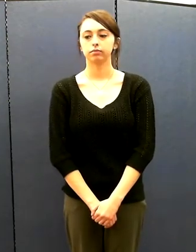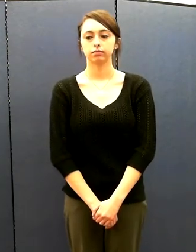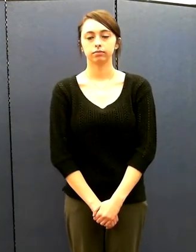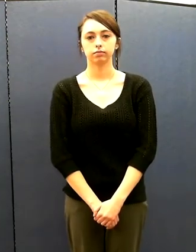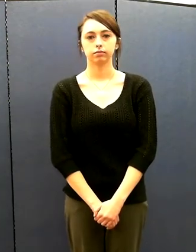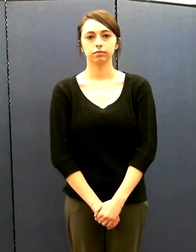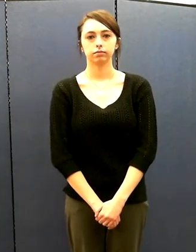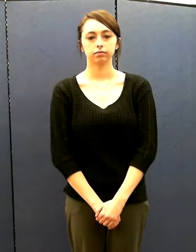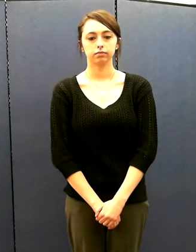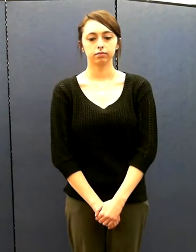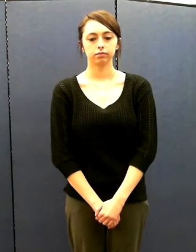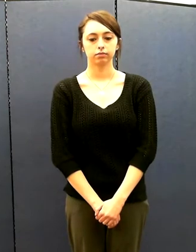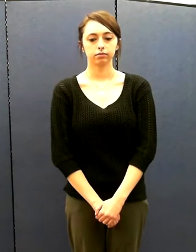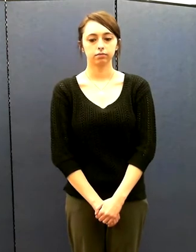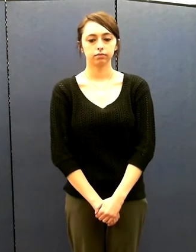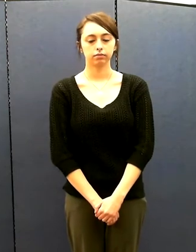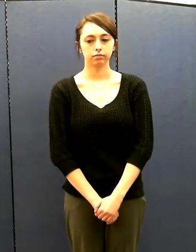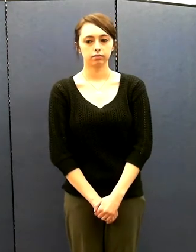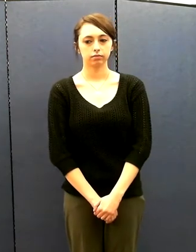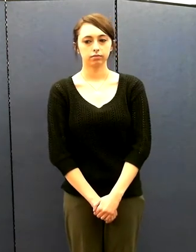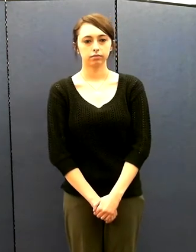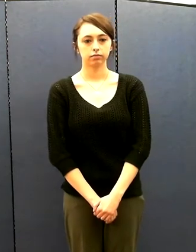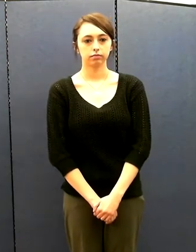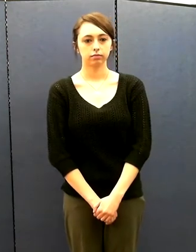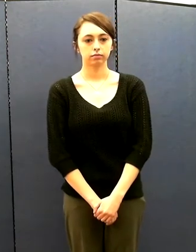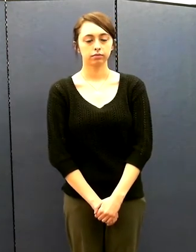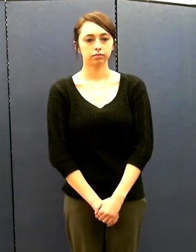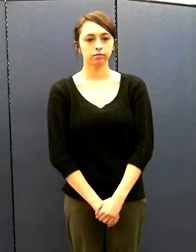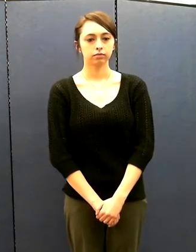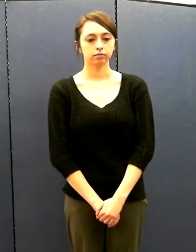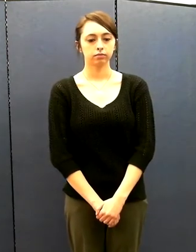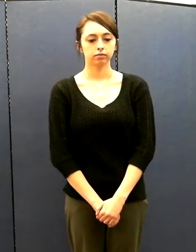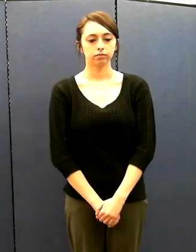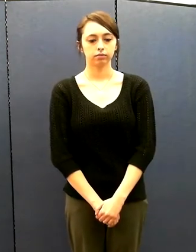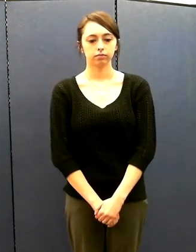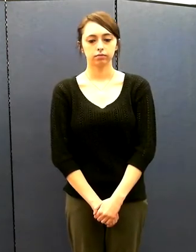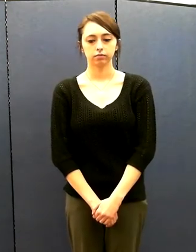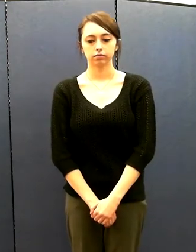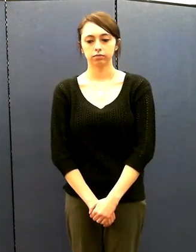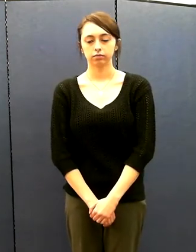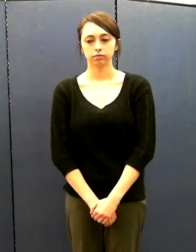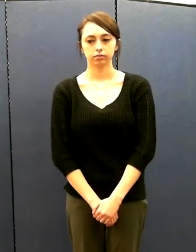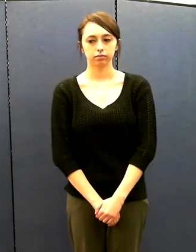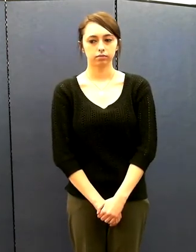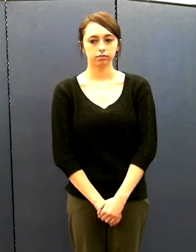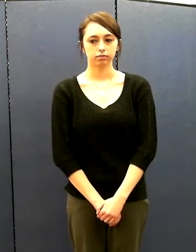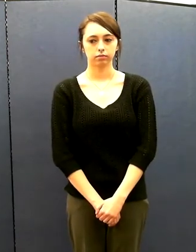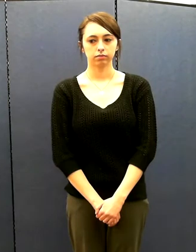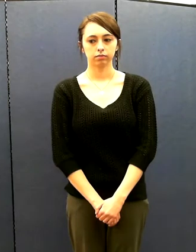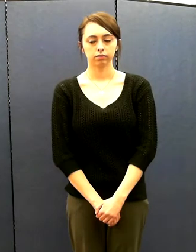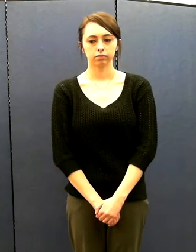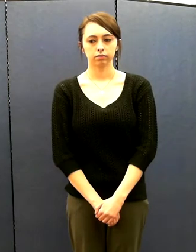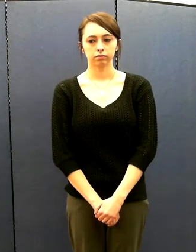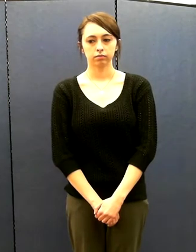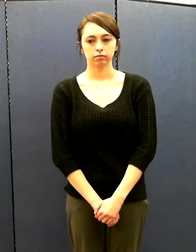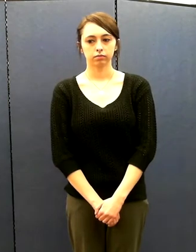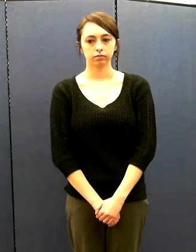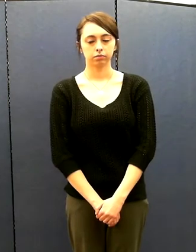Beginner motorcycles are offered for people to use. They are a small